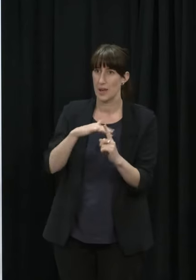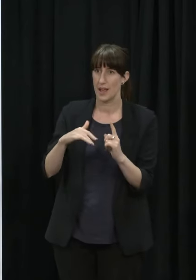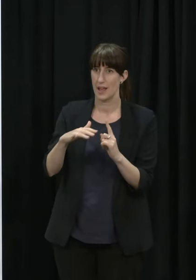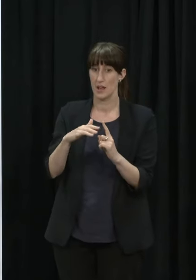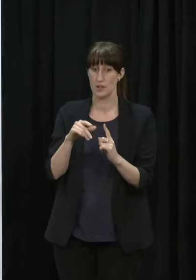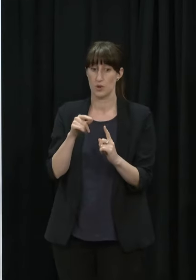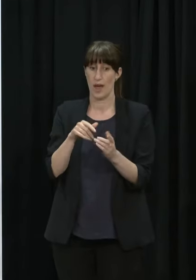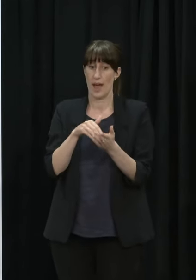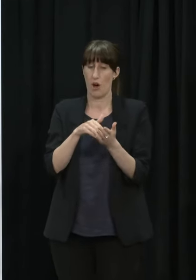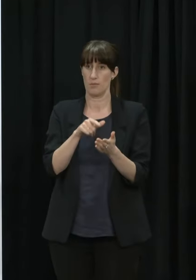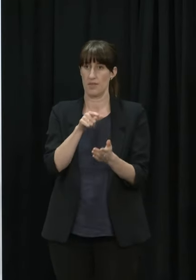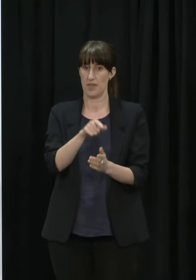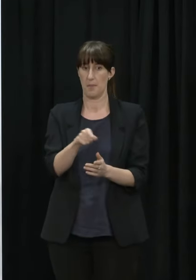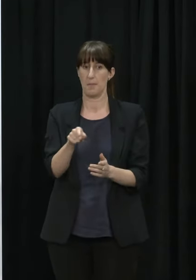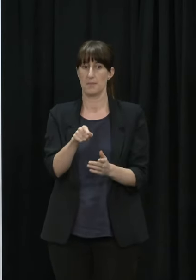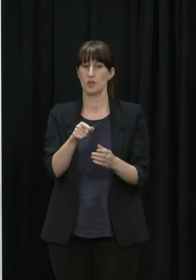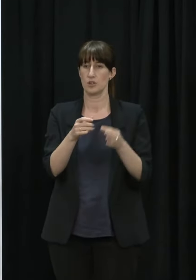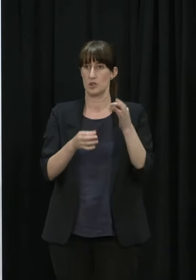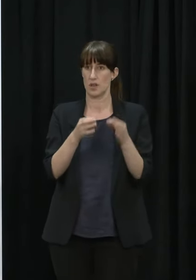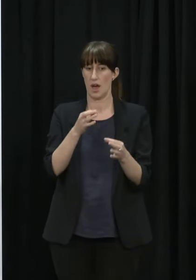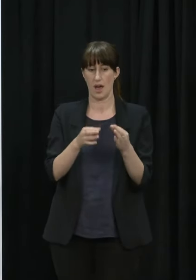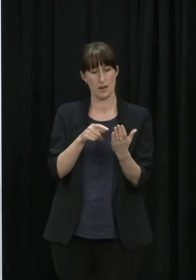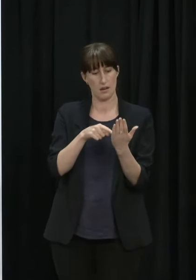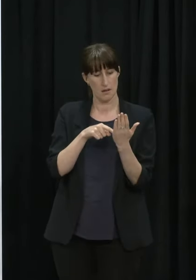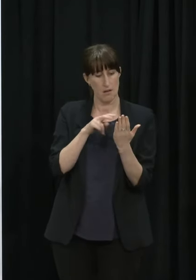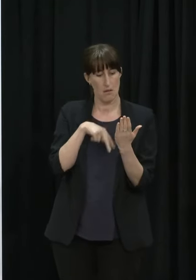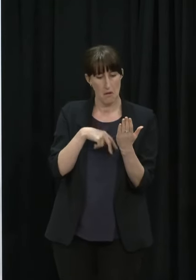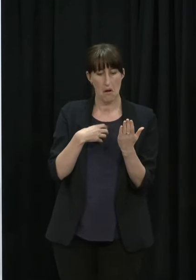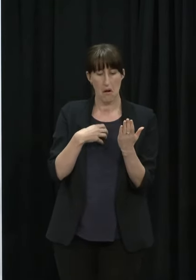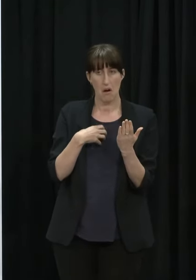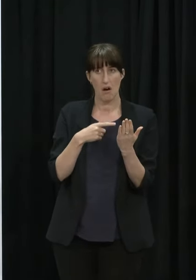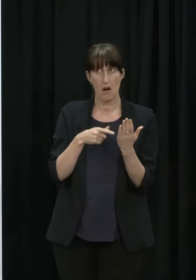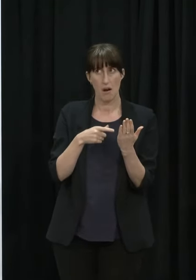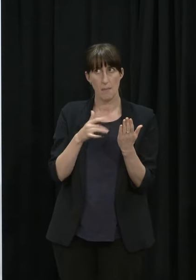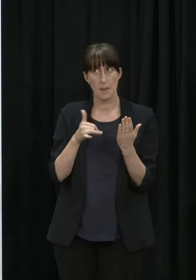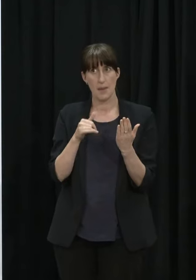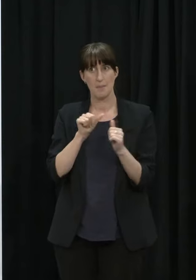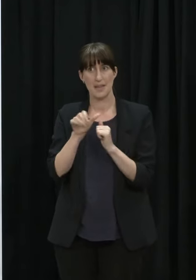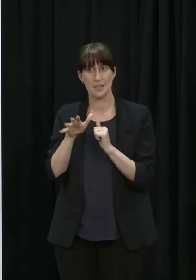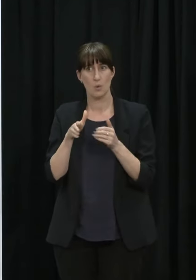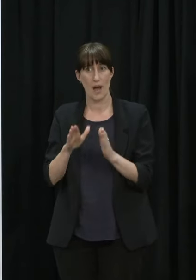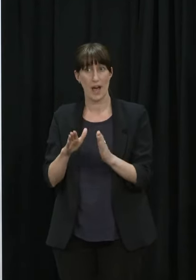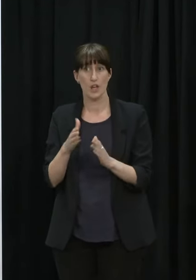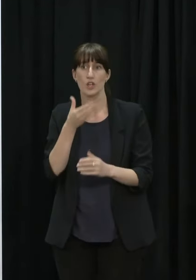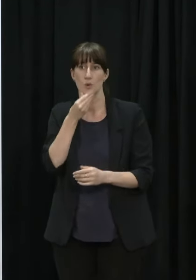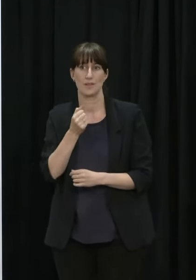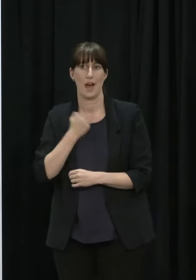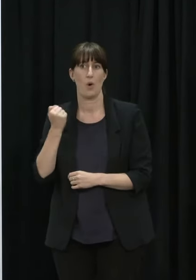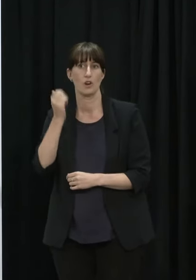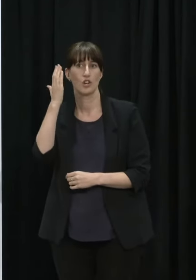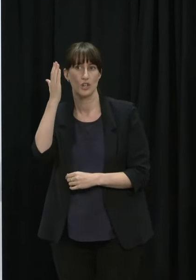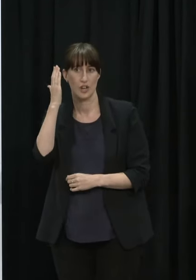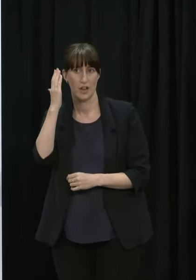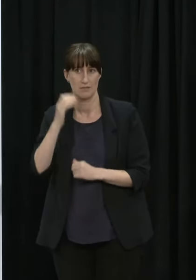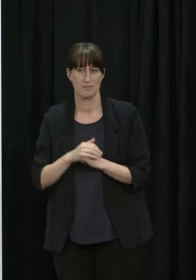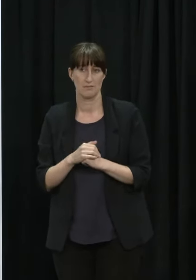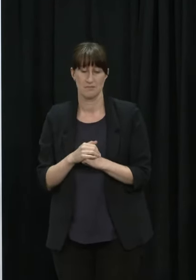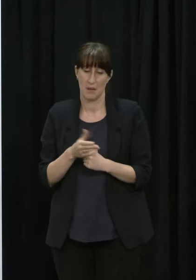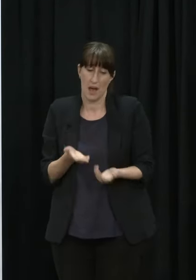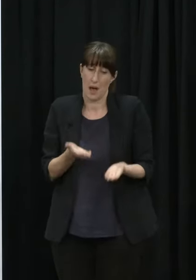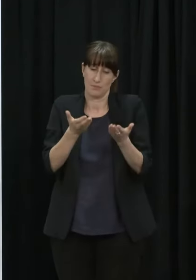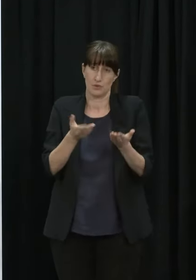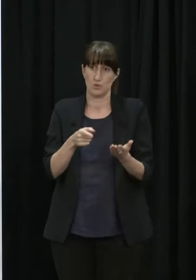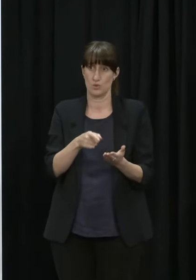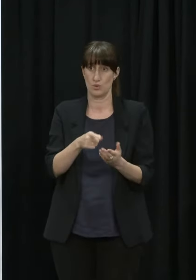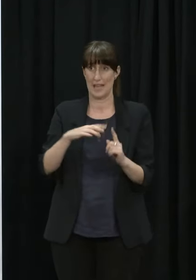may decide for their community that using Kura is the best way to implement the vaccine rollout but that's up to them to decide